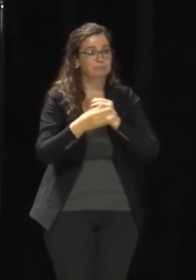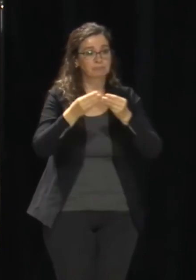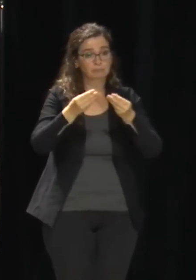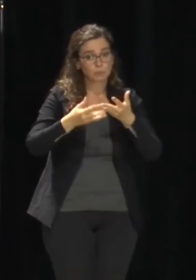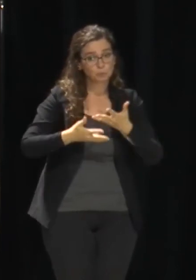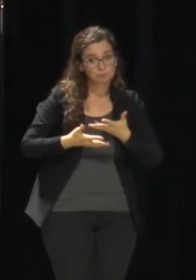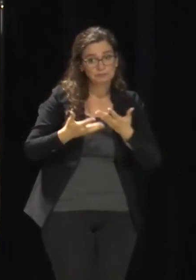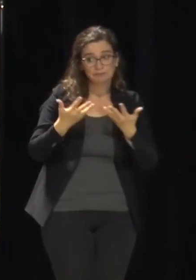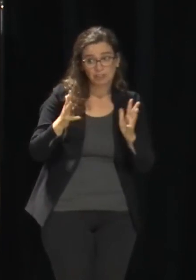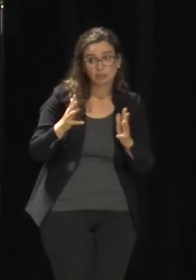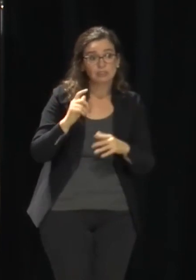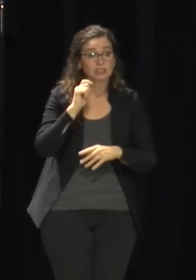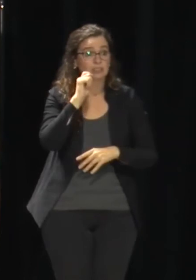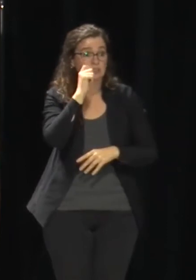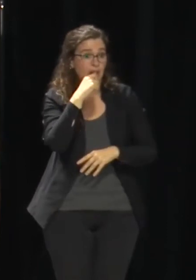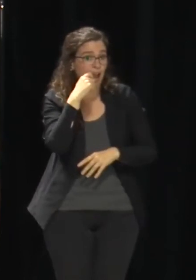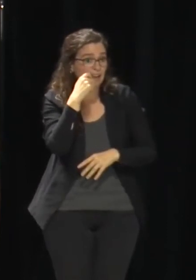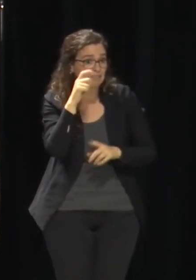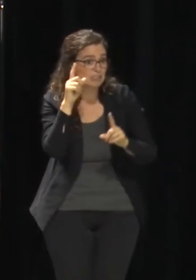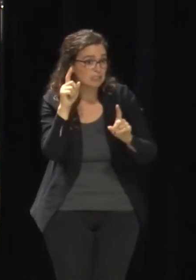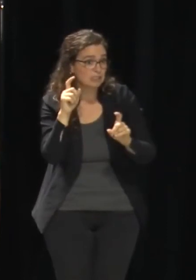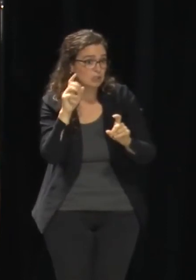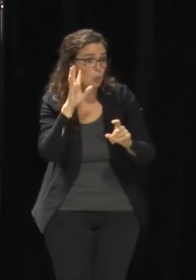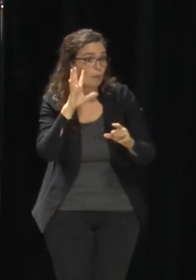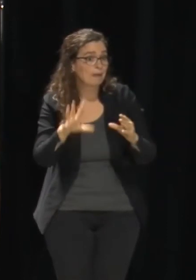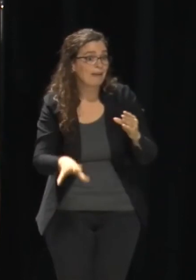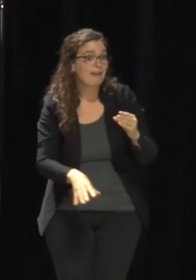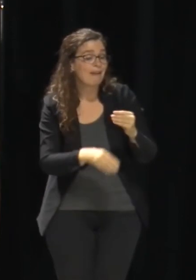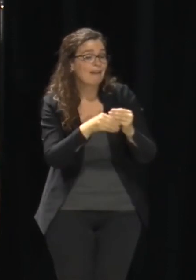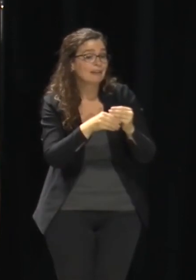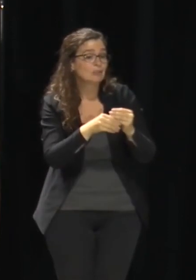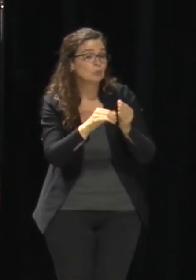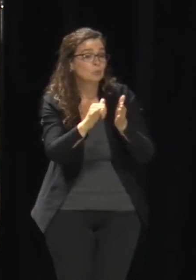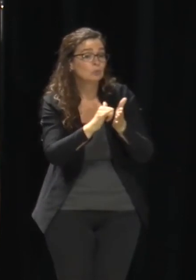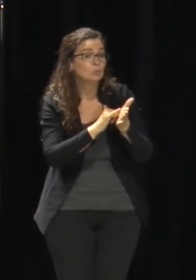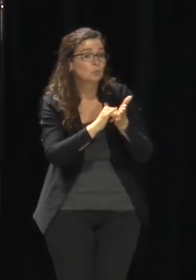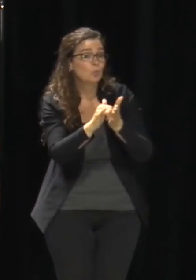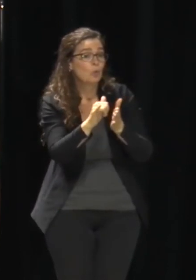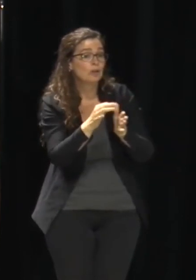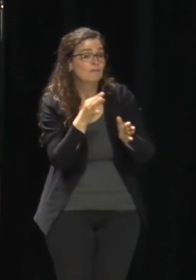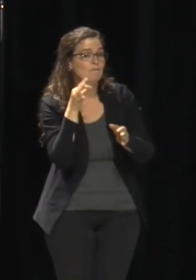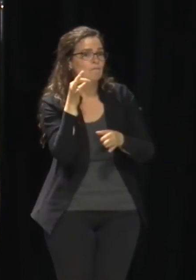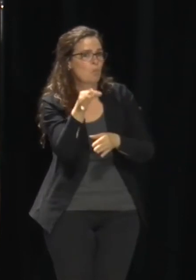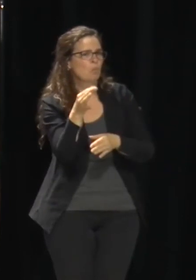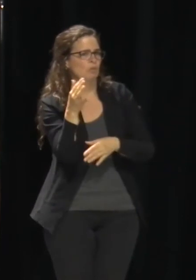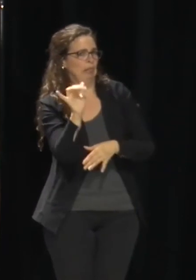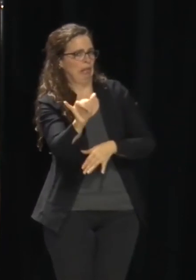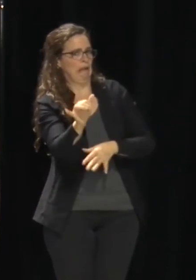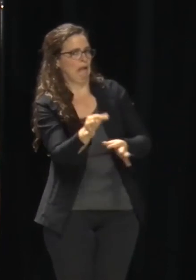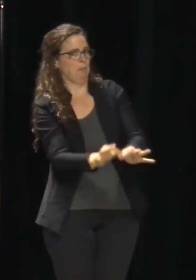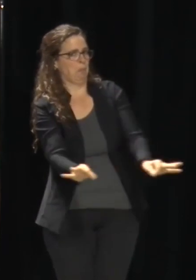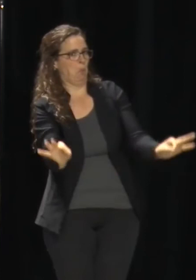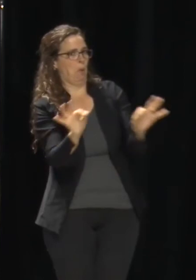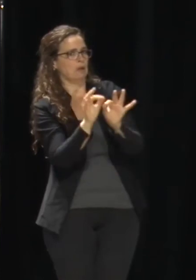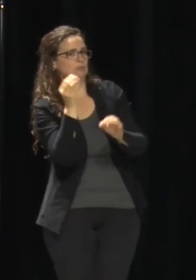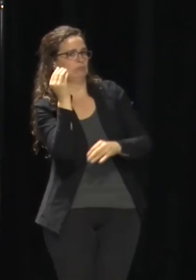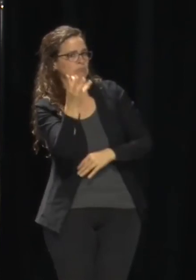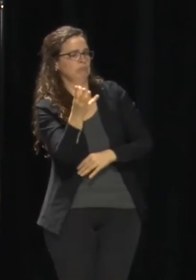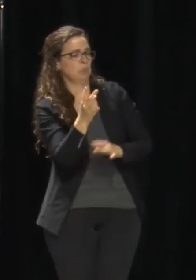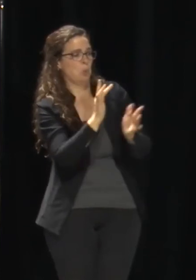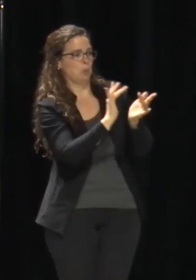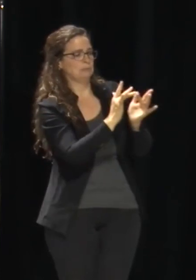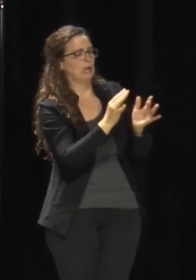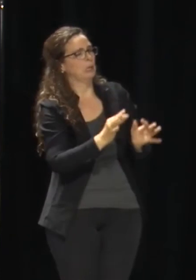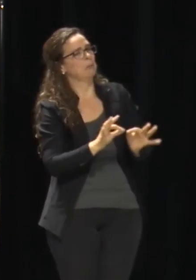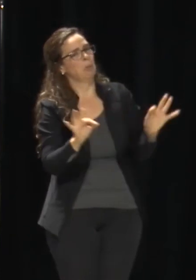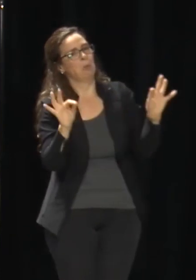which is important because then I don't got to break out all of the testing in the community like we used to have